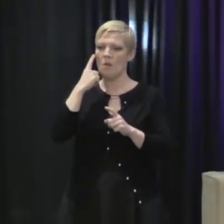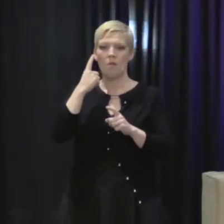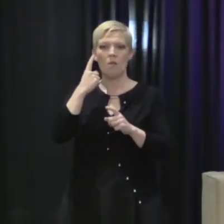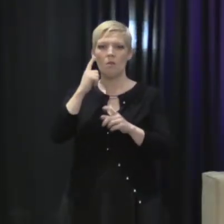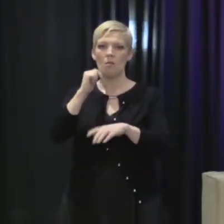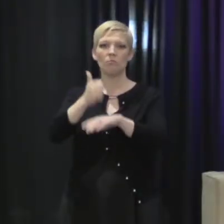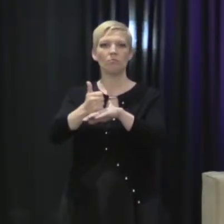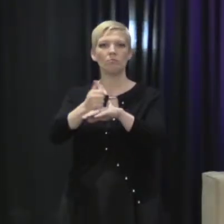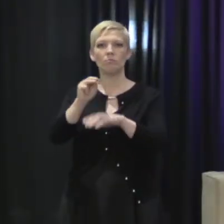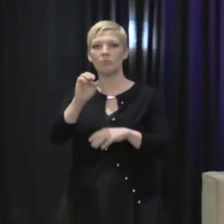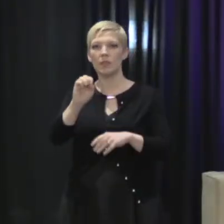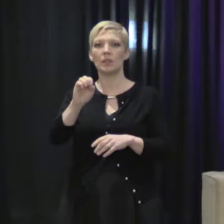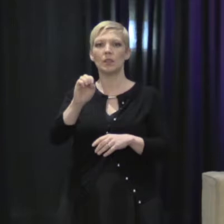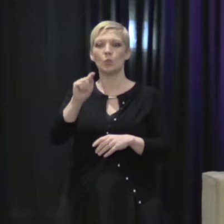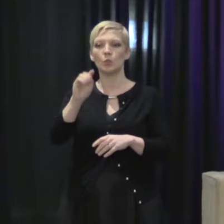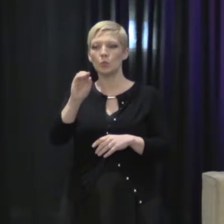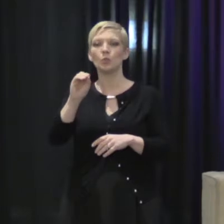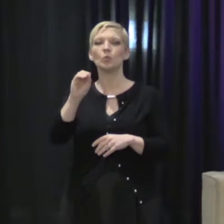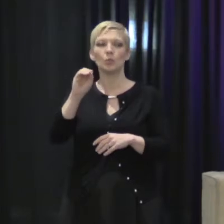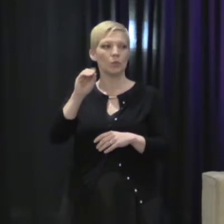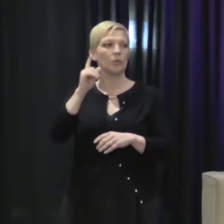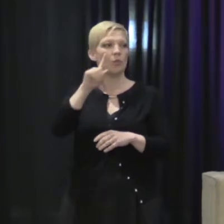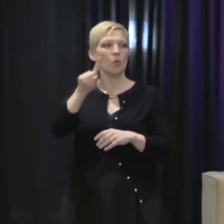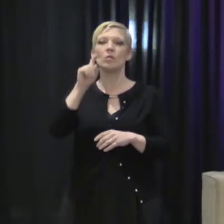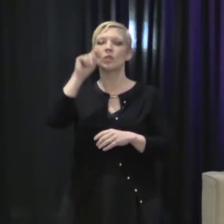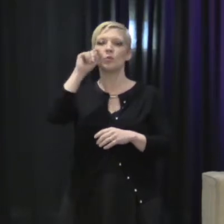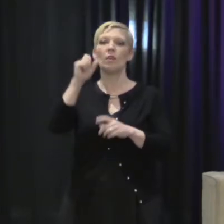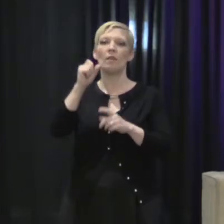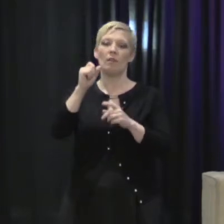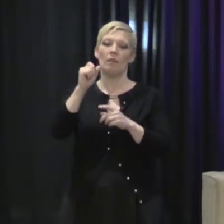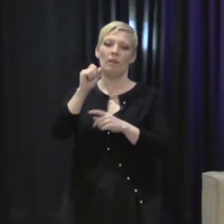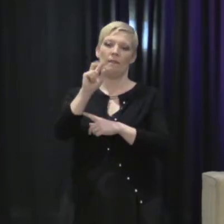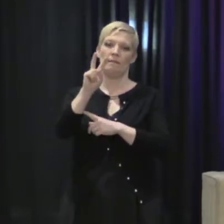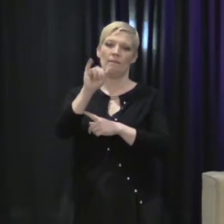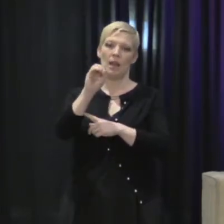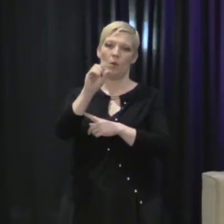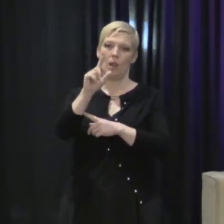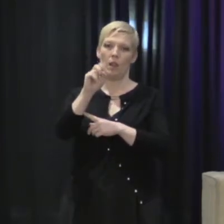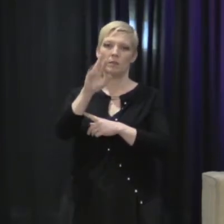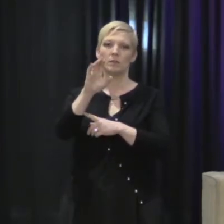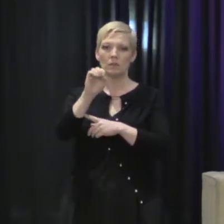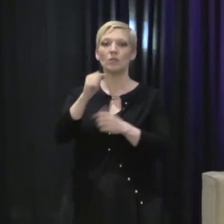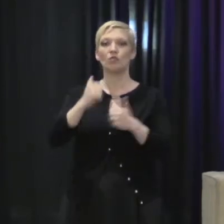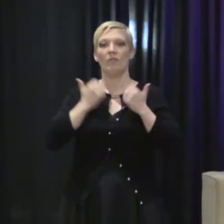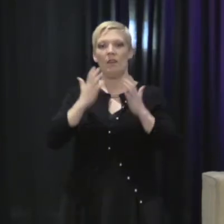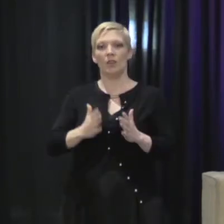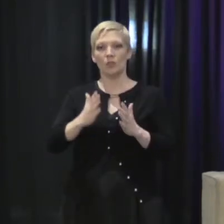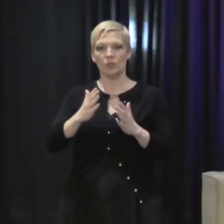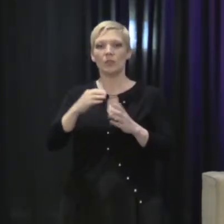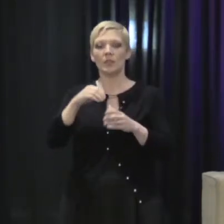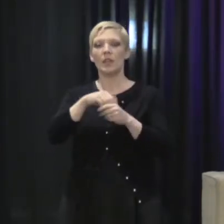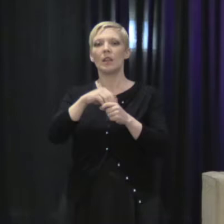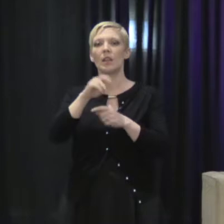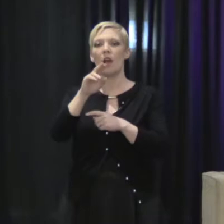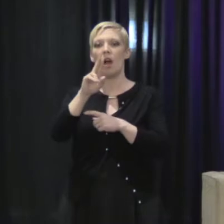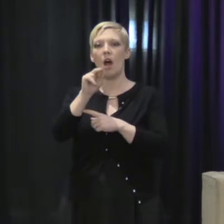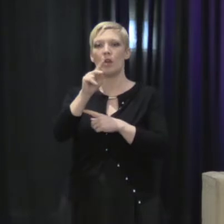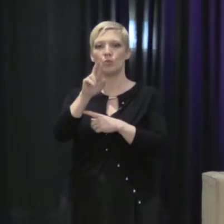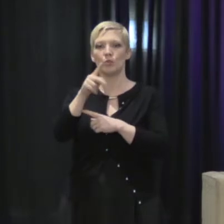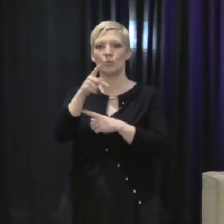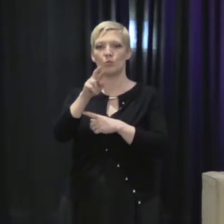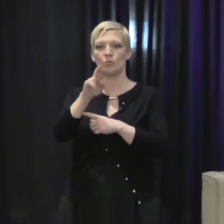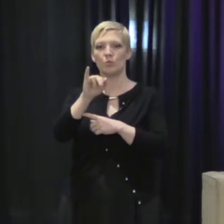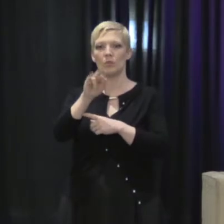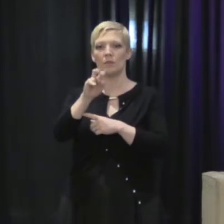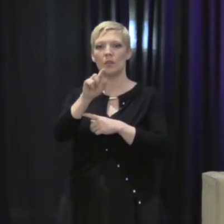spur mass healing for sexual violence survivors in underprivileged communities. This movement was reignited last